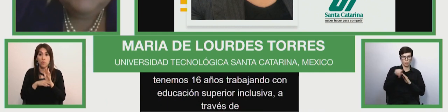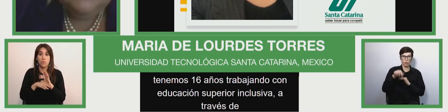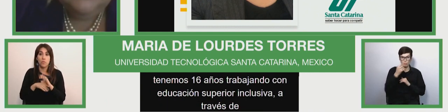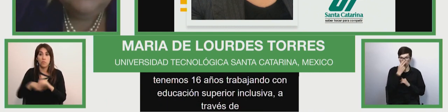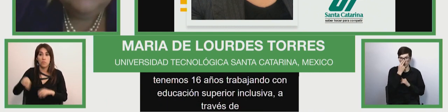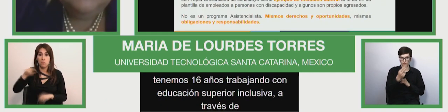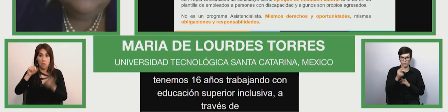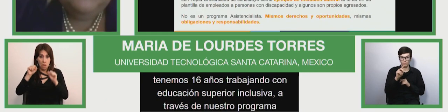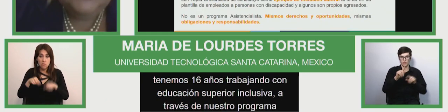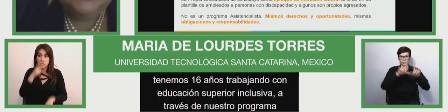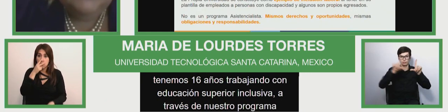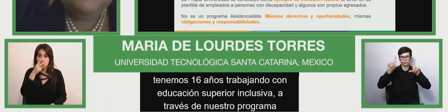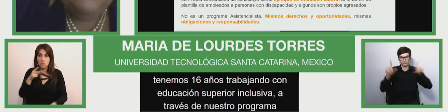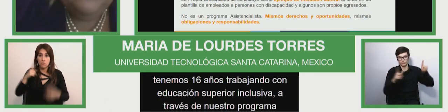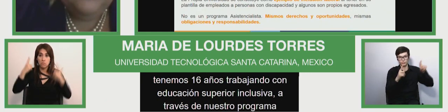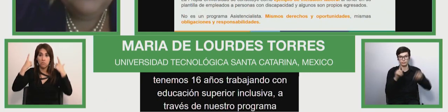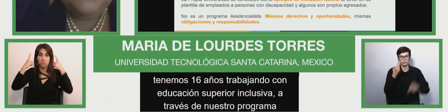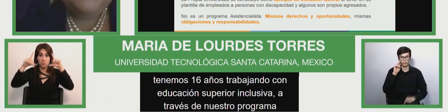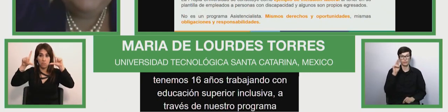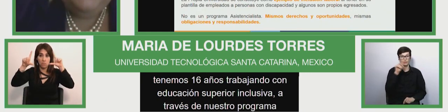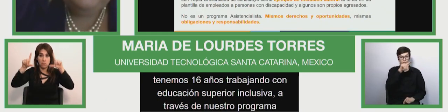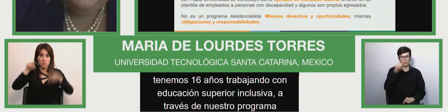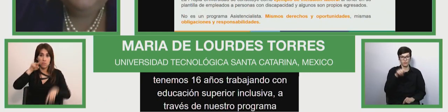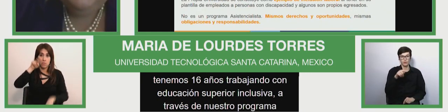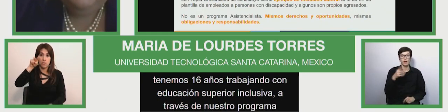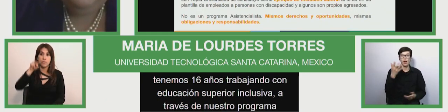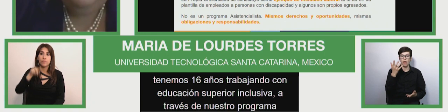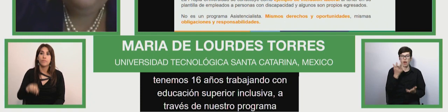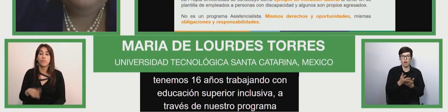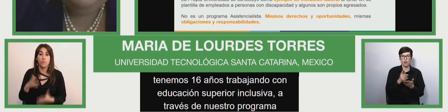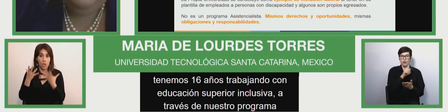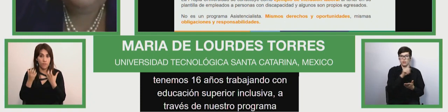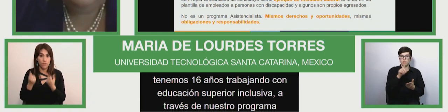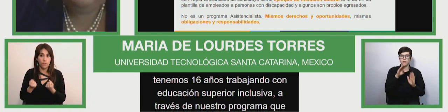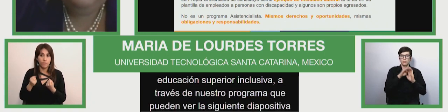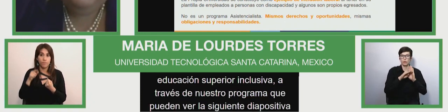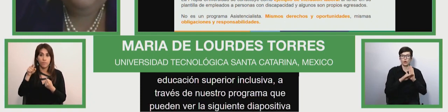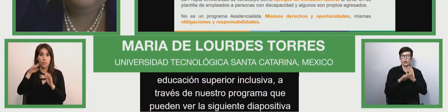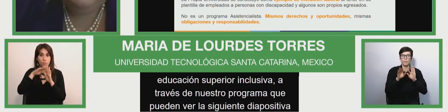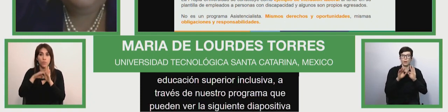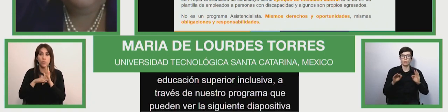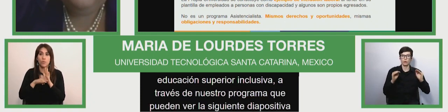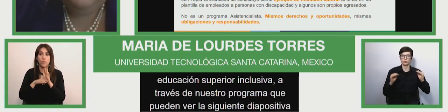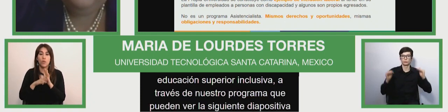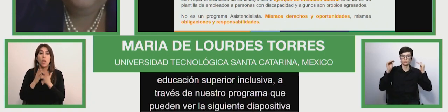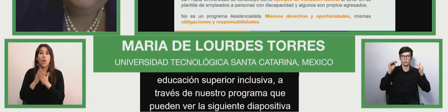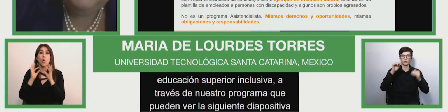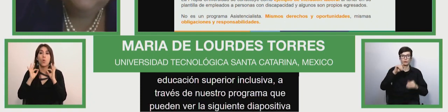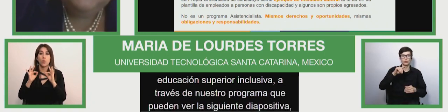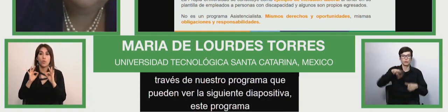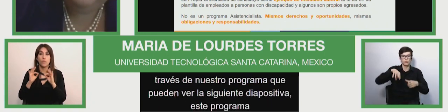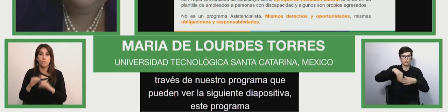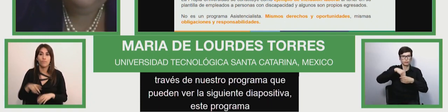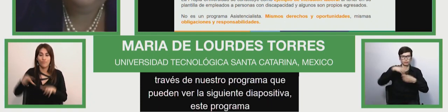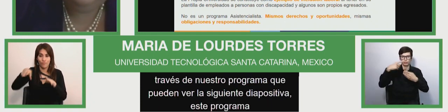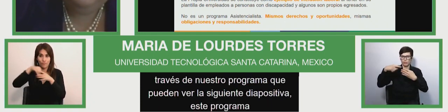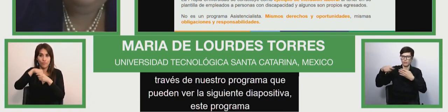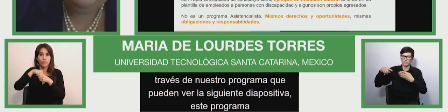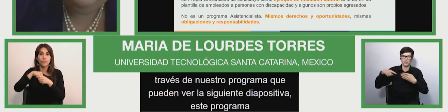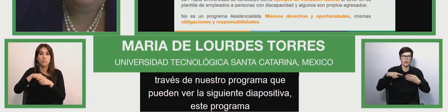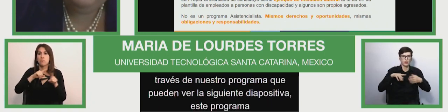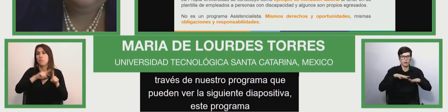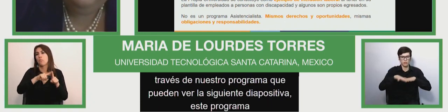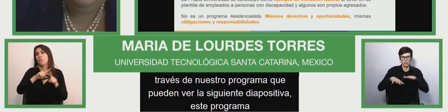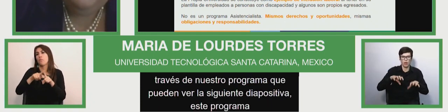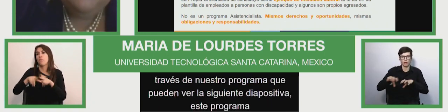education with higher inclusive education through um our programs as you can